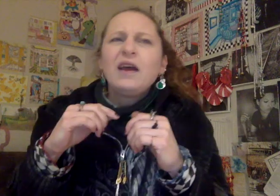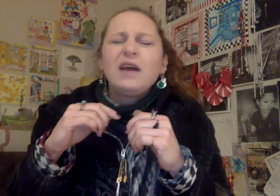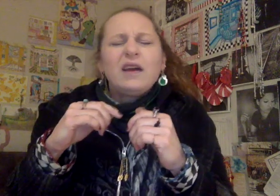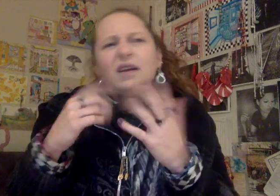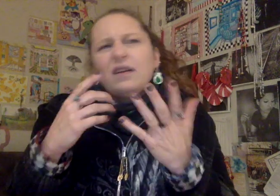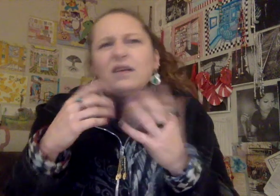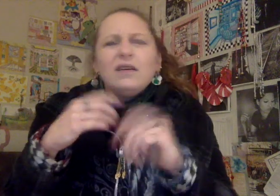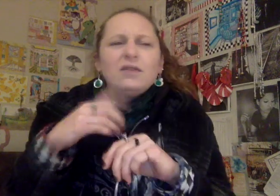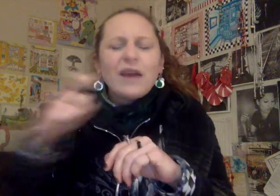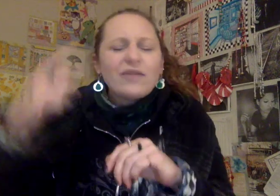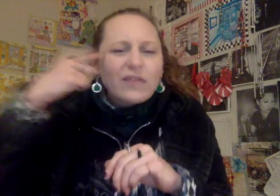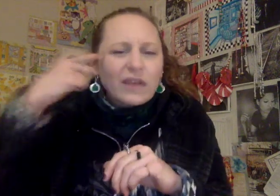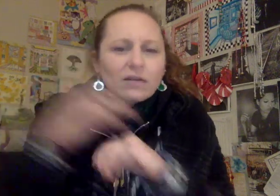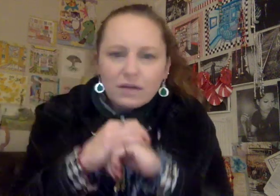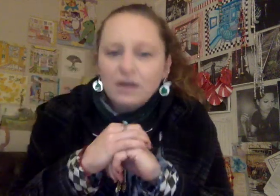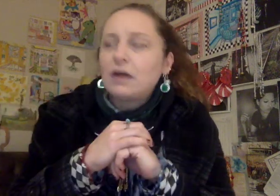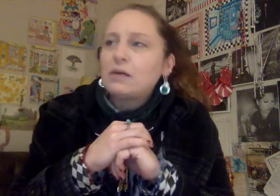so you have to think, um,